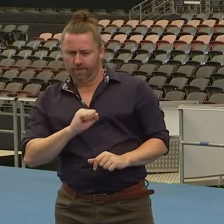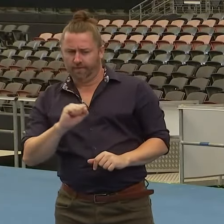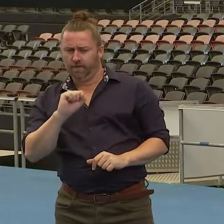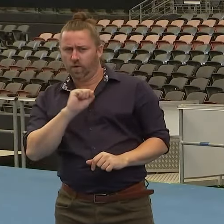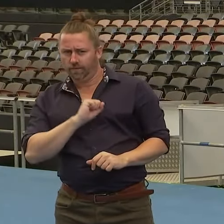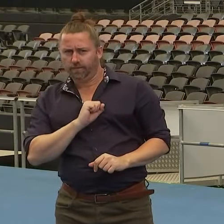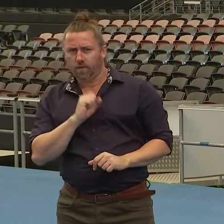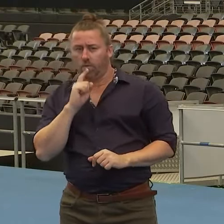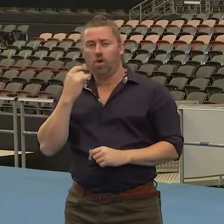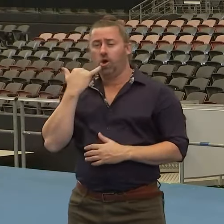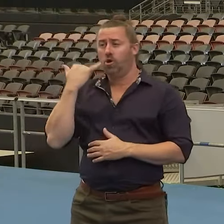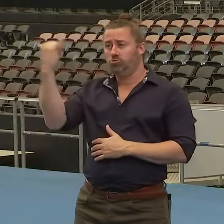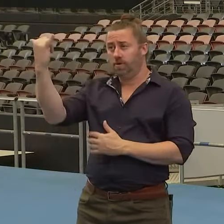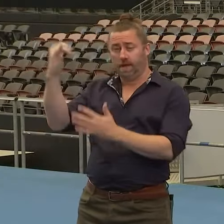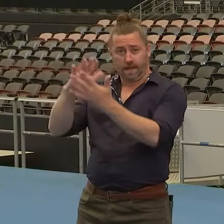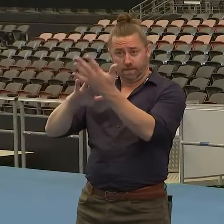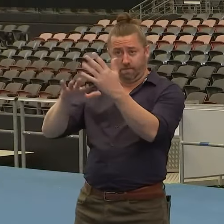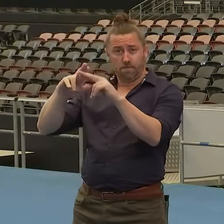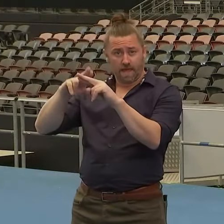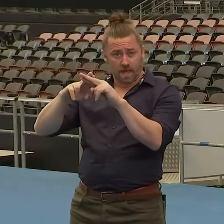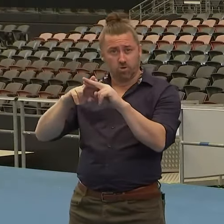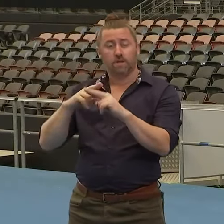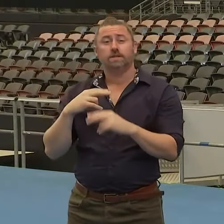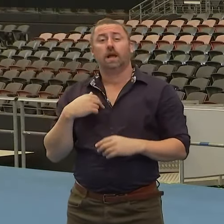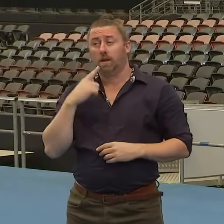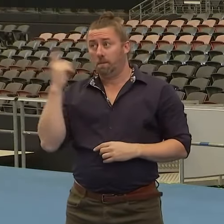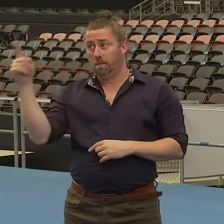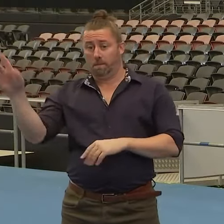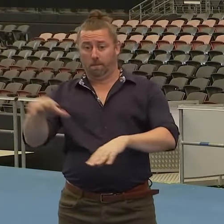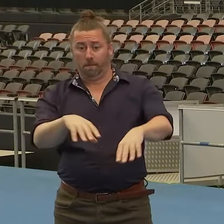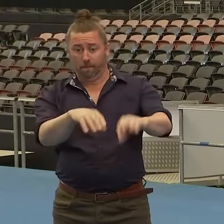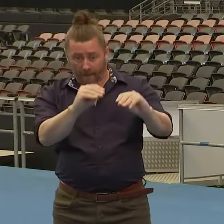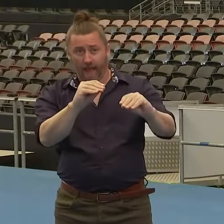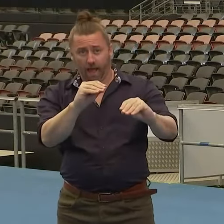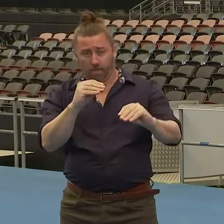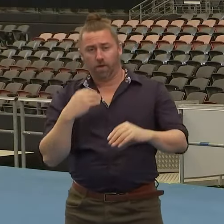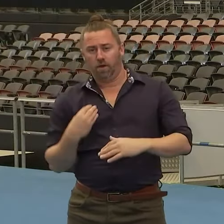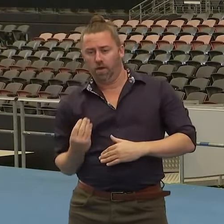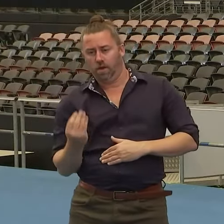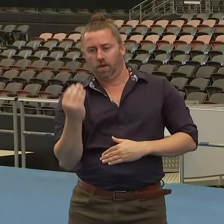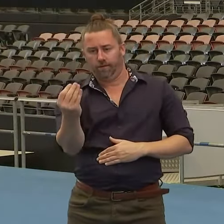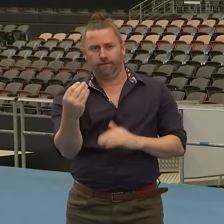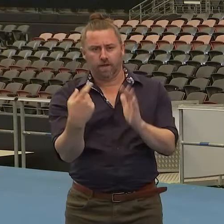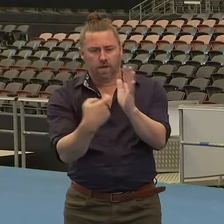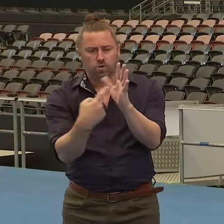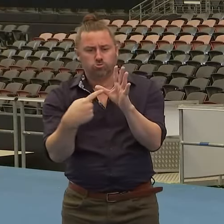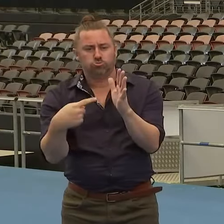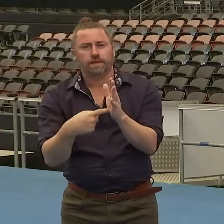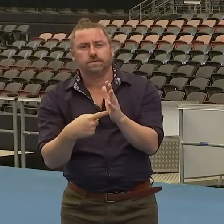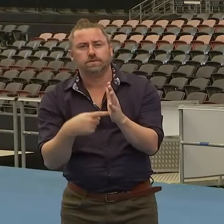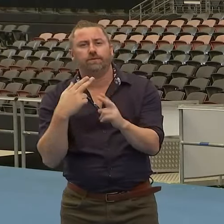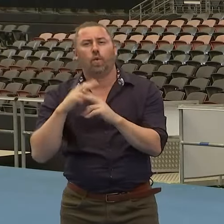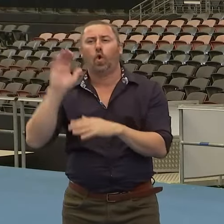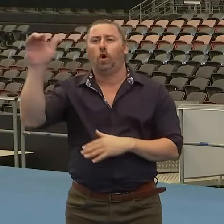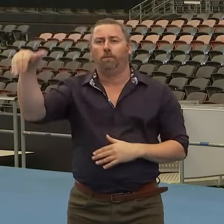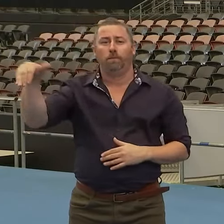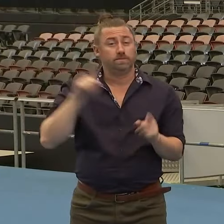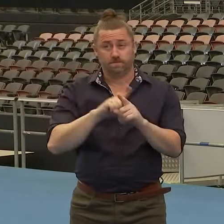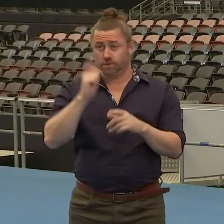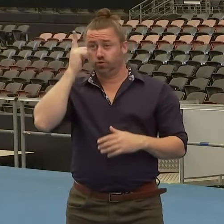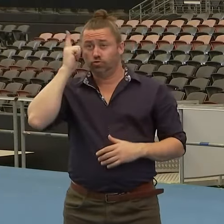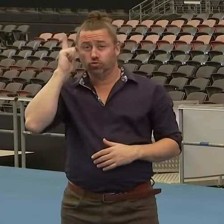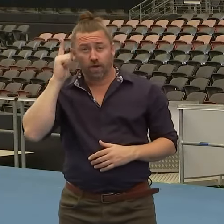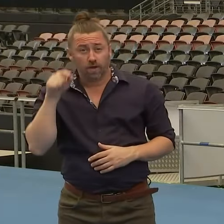parents will be called and the parents will be given a rat test to take home with that child. Likewise, if a teacher has symptoms